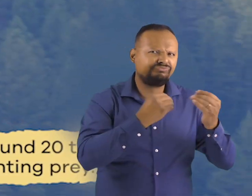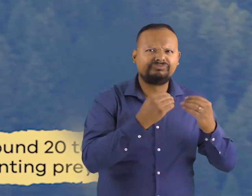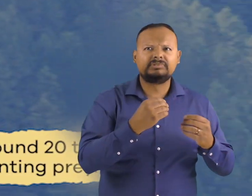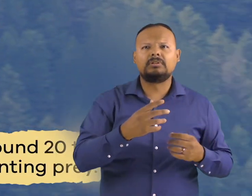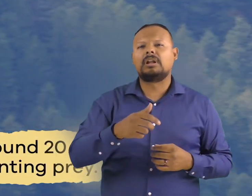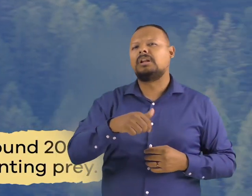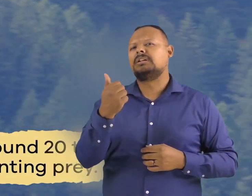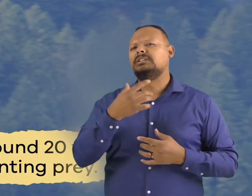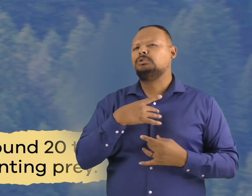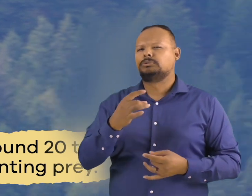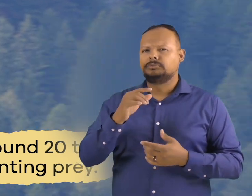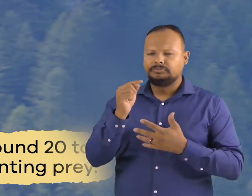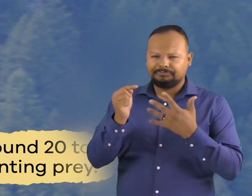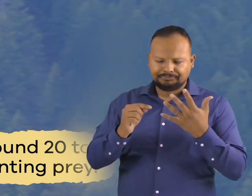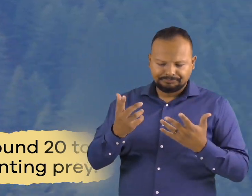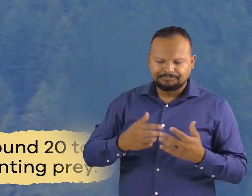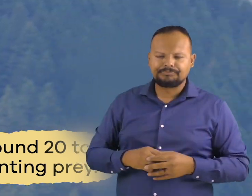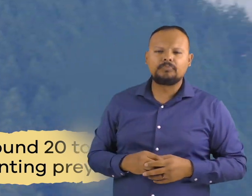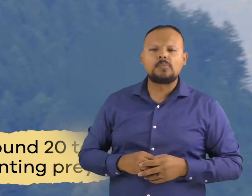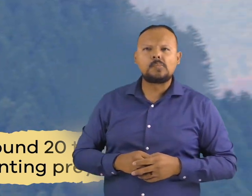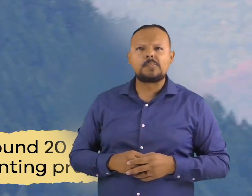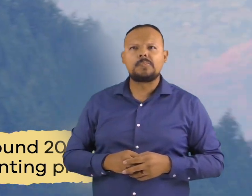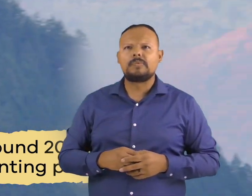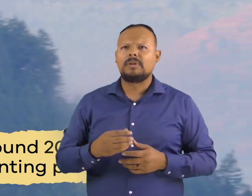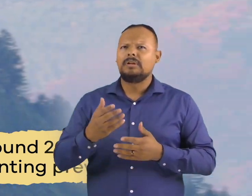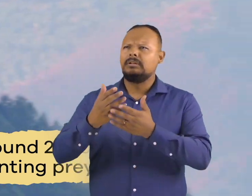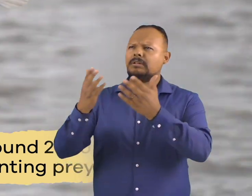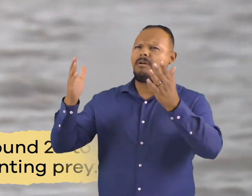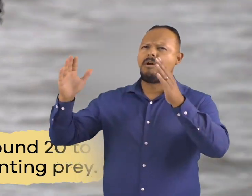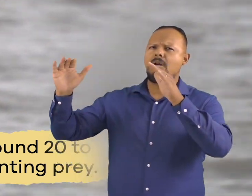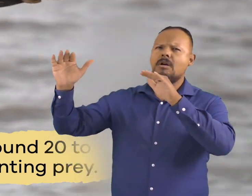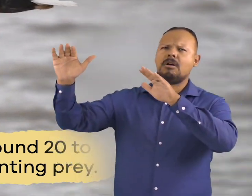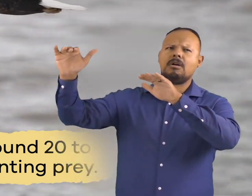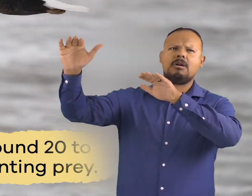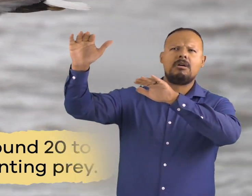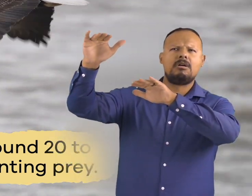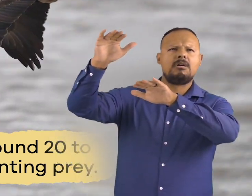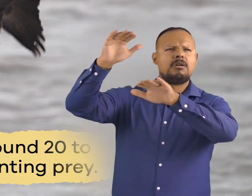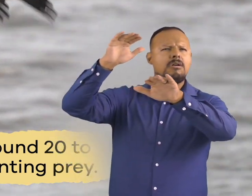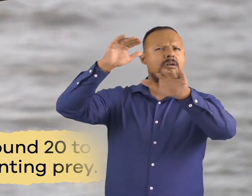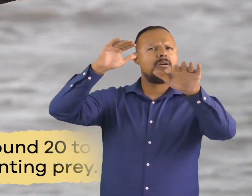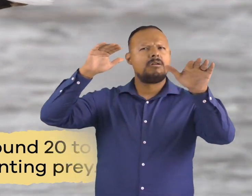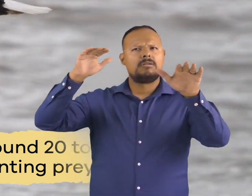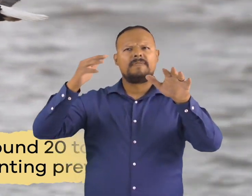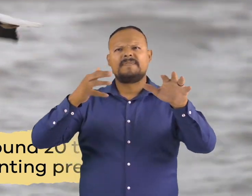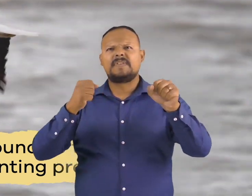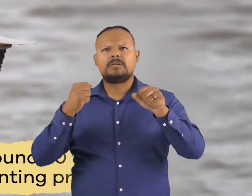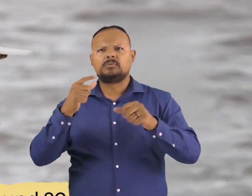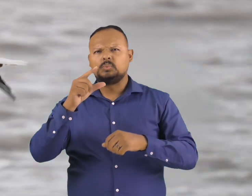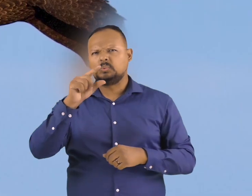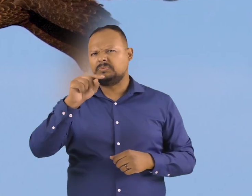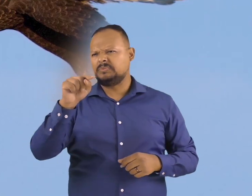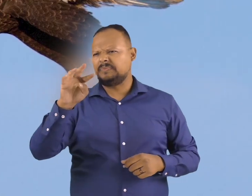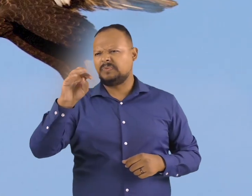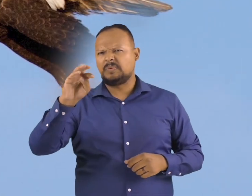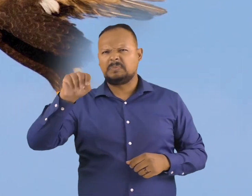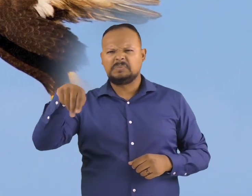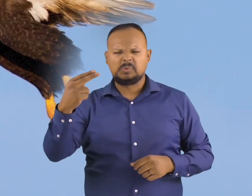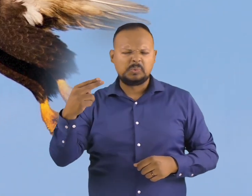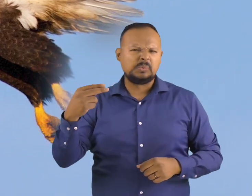American Eagles glide around 20 to 40 miles per hour when hunting prey. When an American